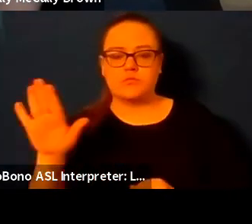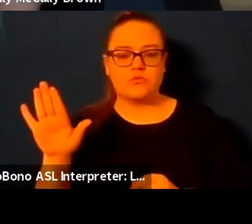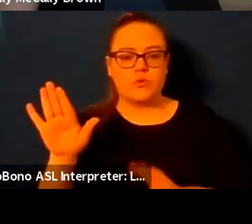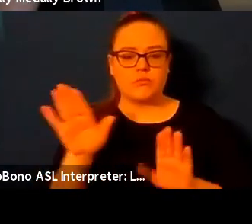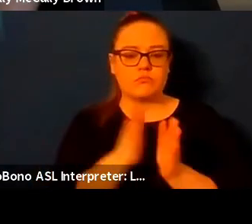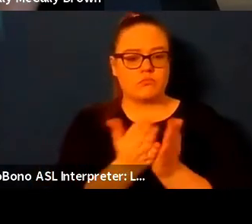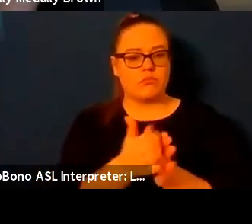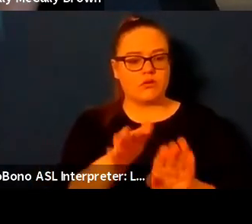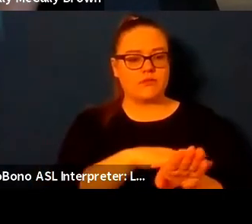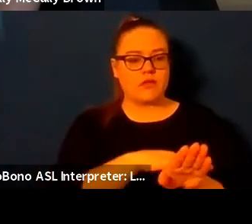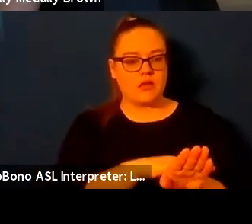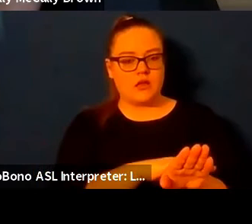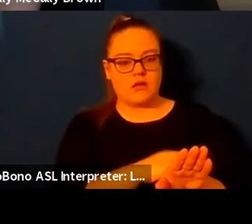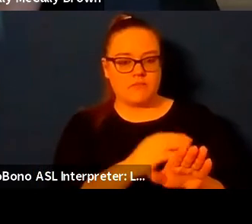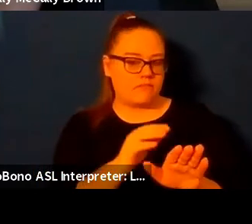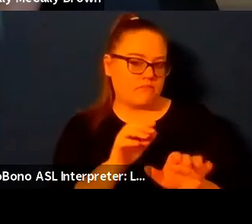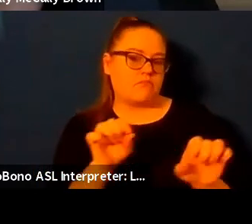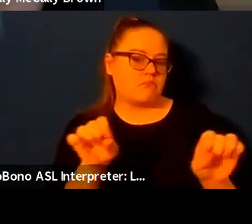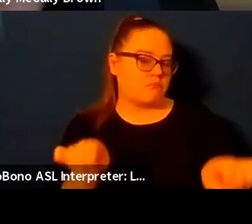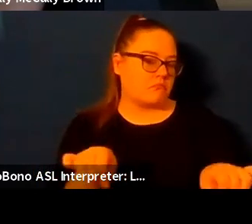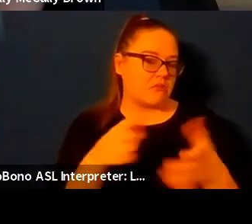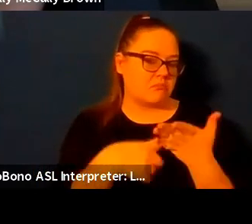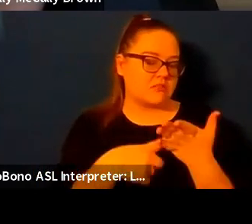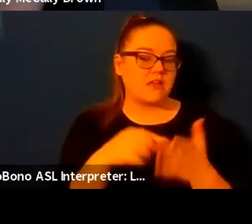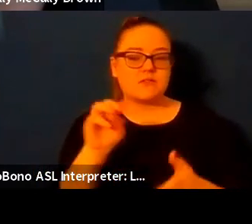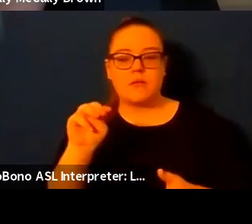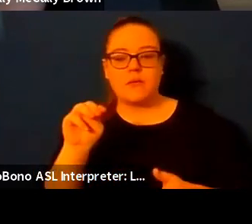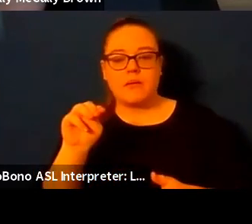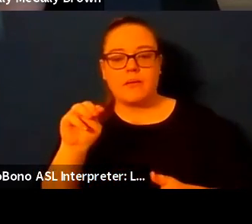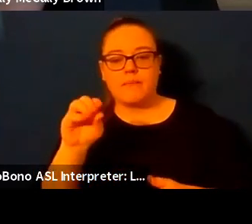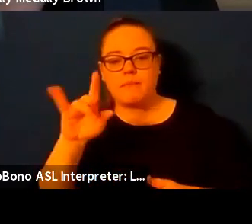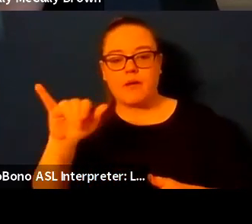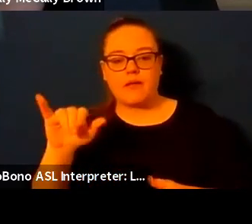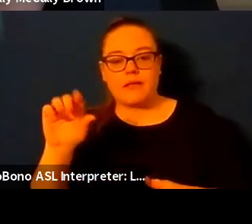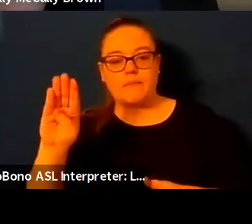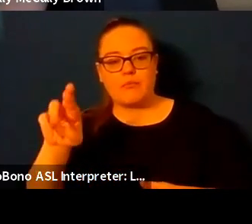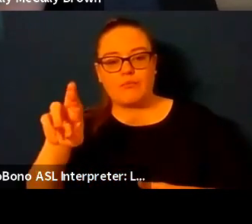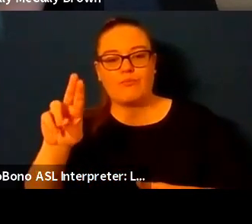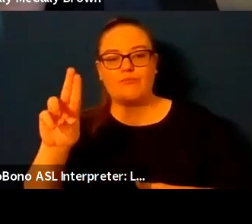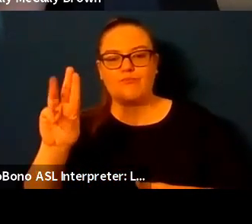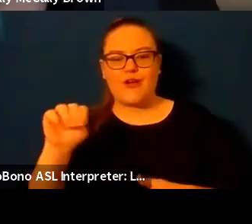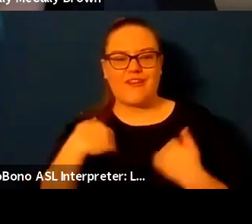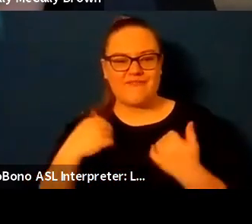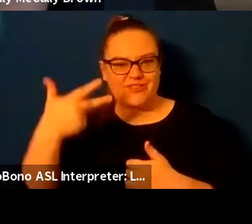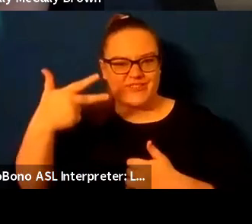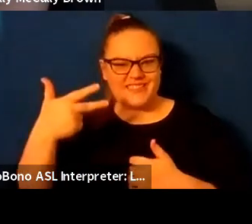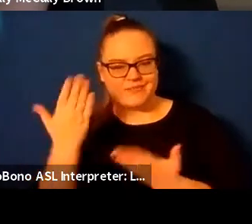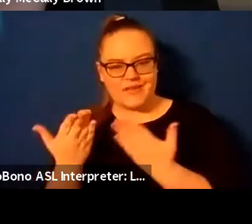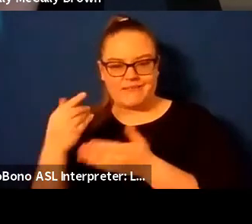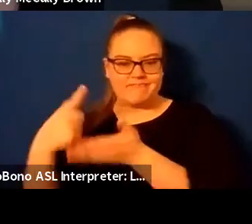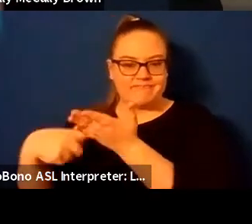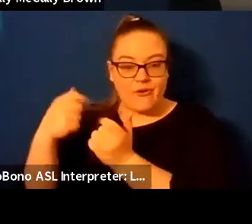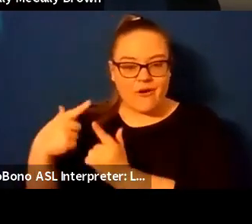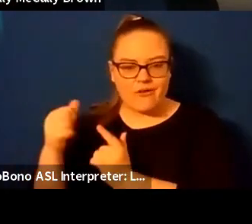kind of talk about the three of them together um yeah but molly spencer because the question was uh initially directed